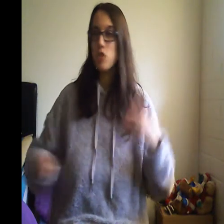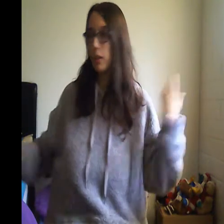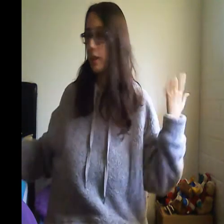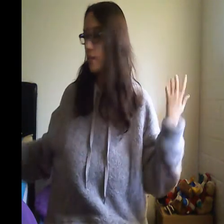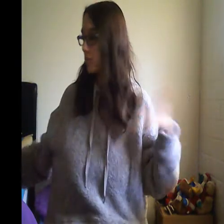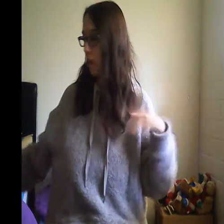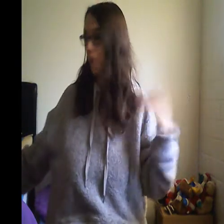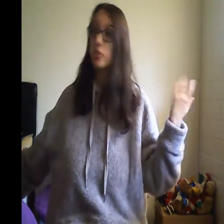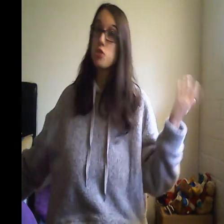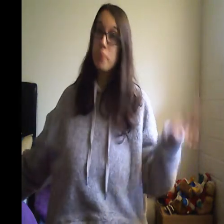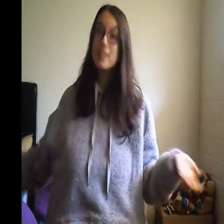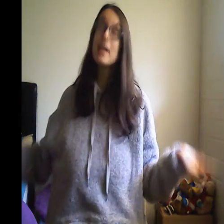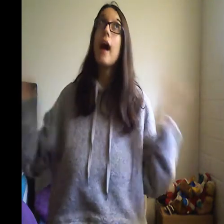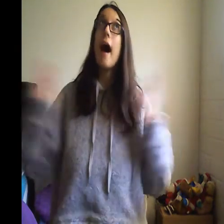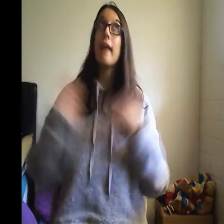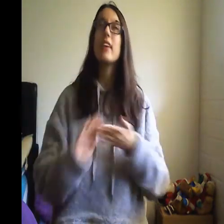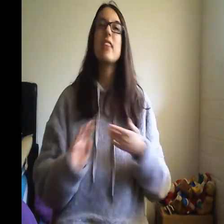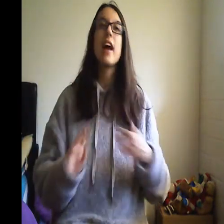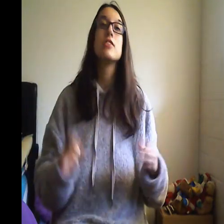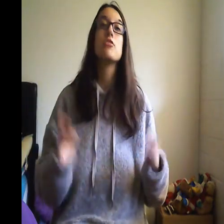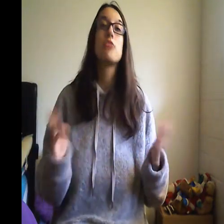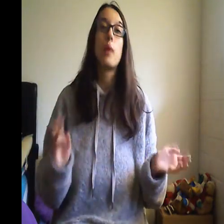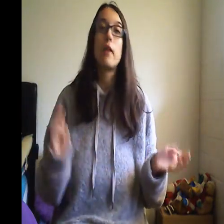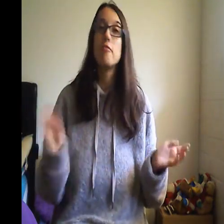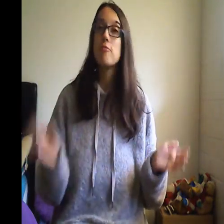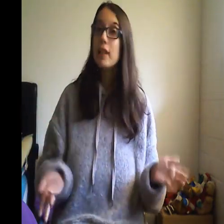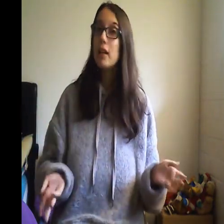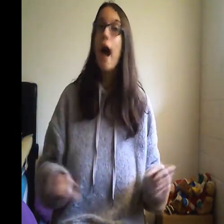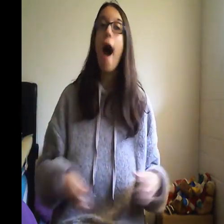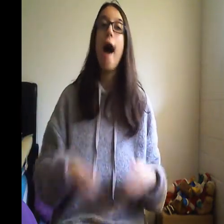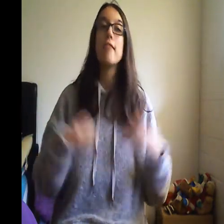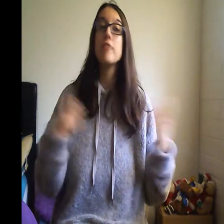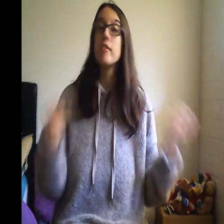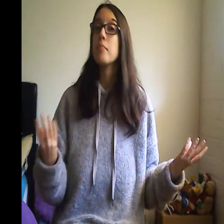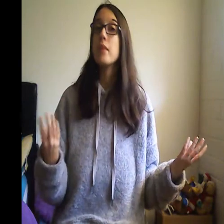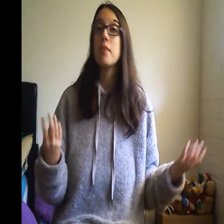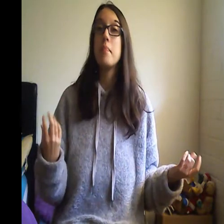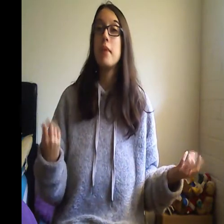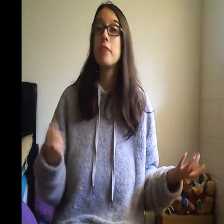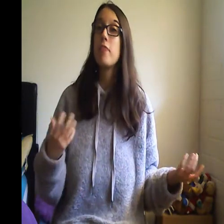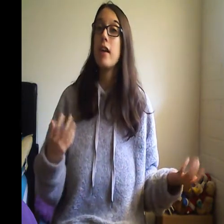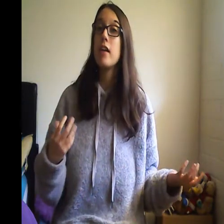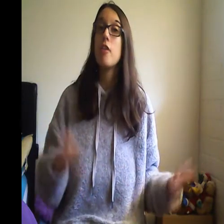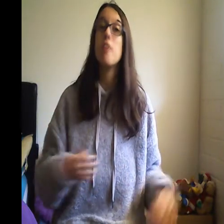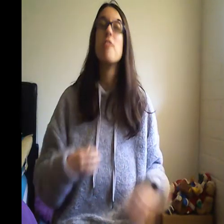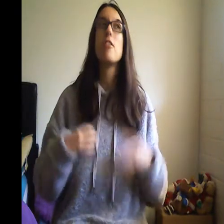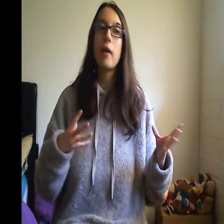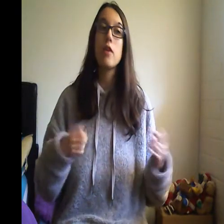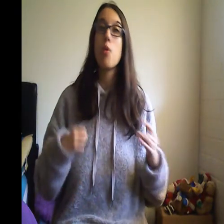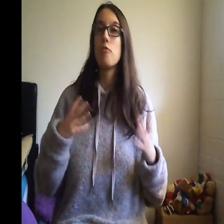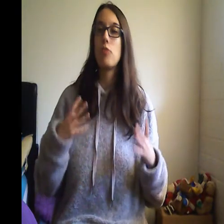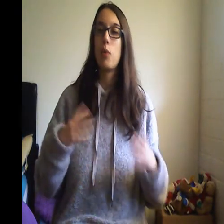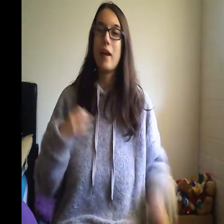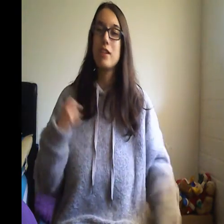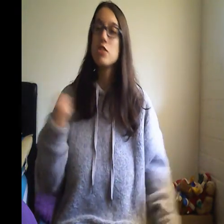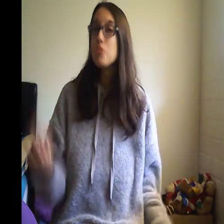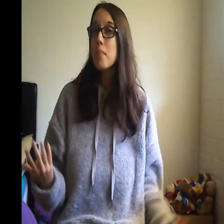got fresh mint i like that it's fluoride free i've never been a big fan of right or fluoride toothpaste so